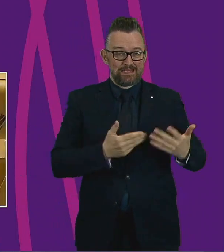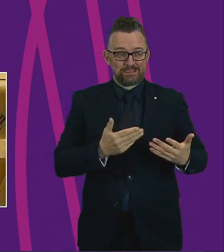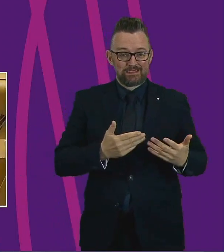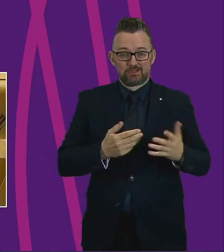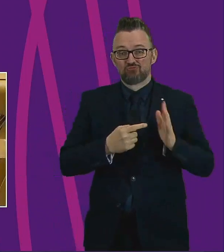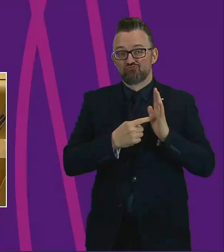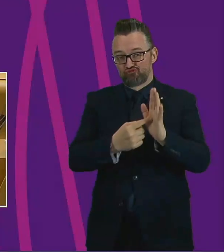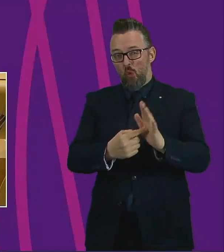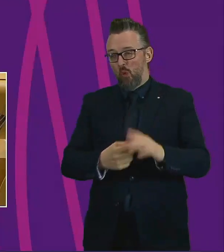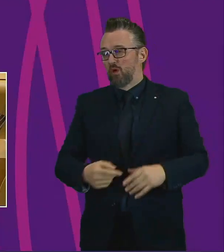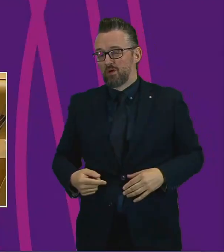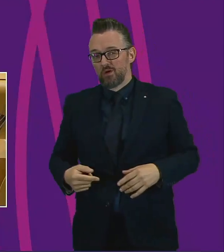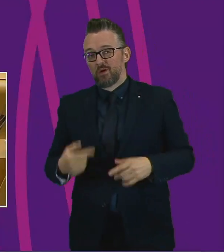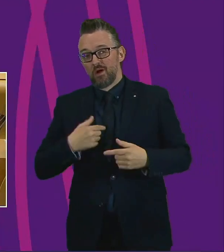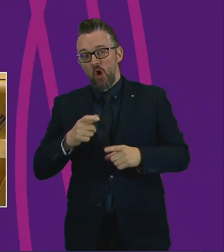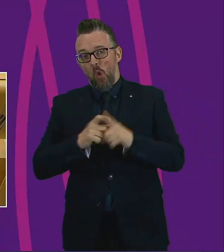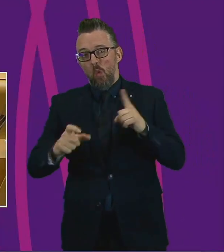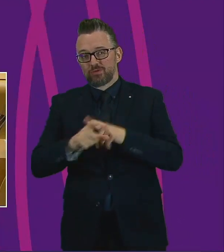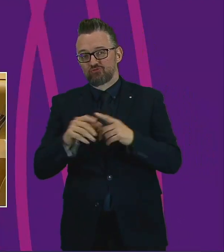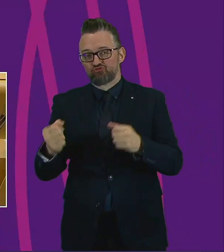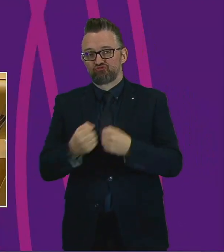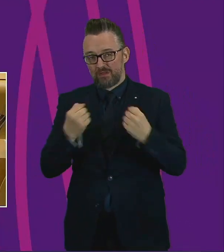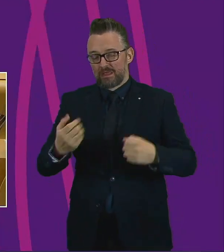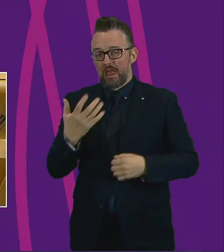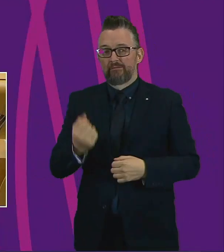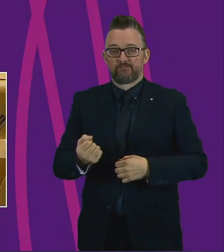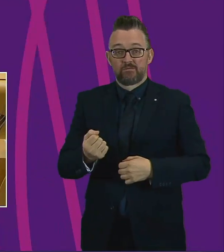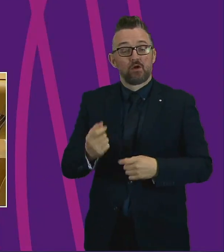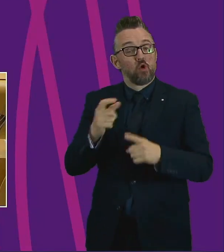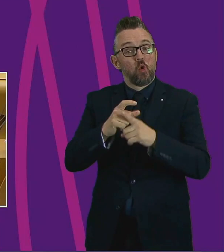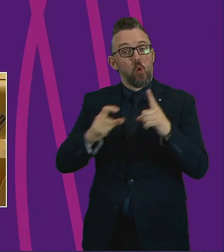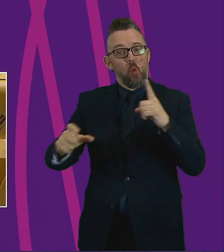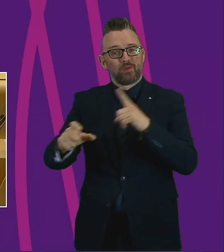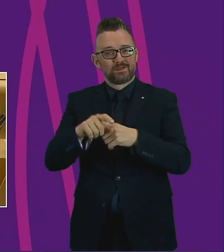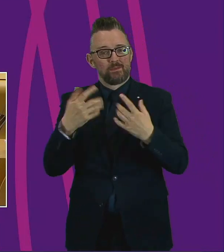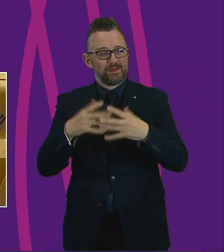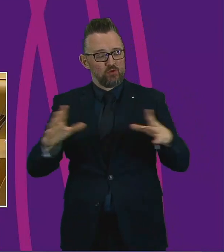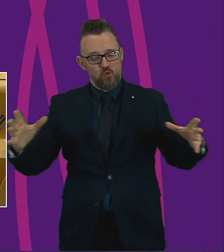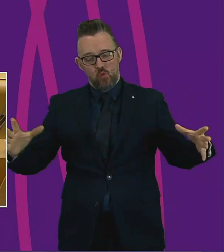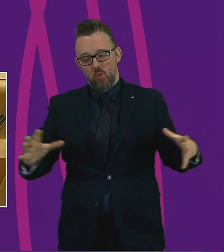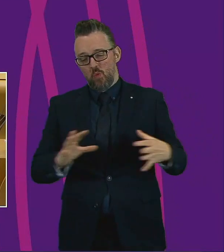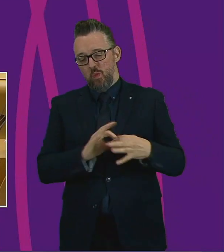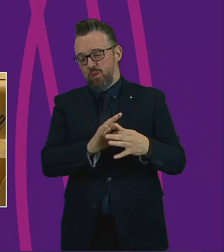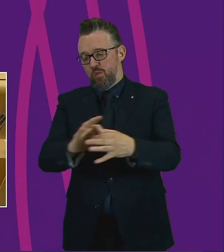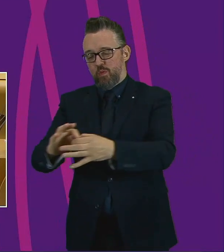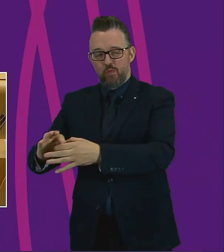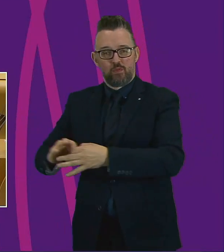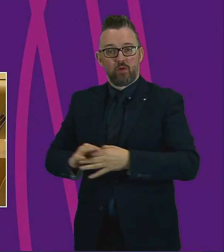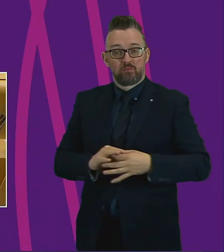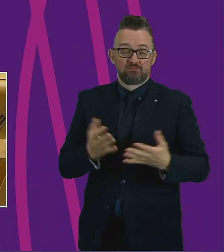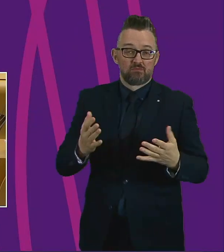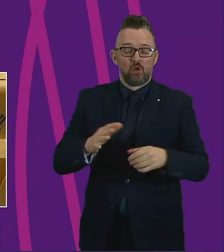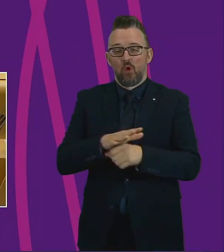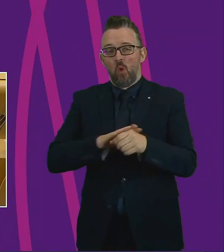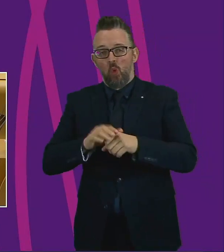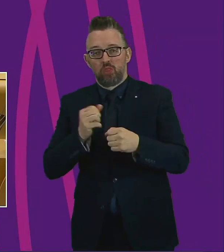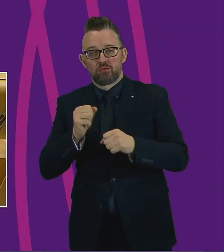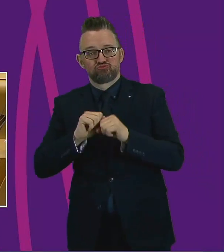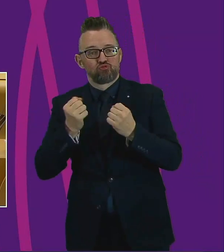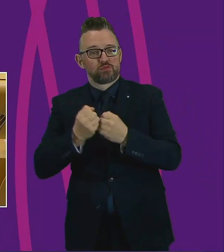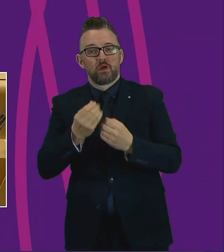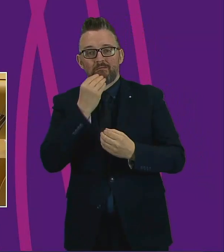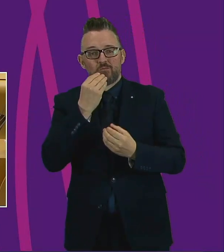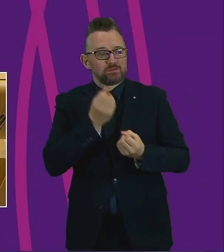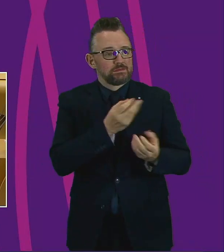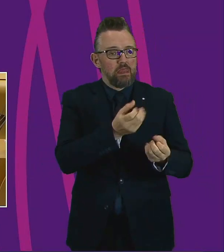communities, because in the face of the pandemic, communities have come together to support each other. Whether it local groups delivering food parcels to